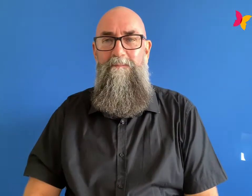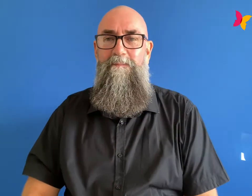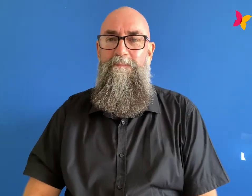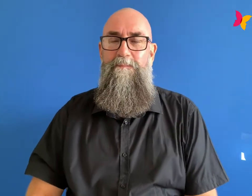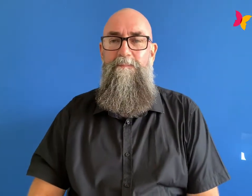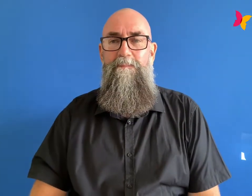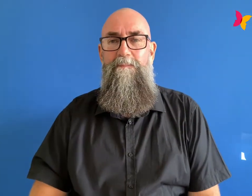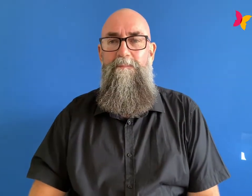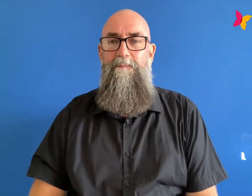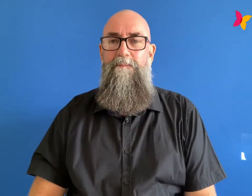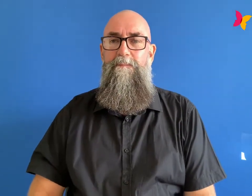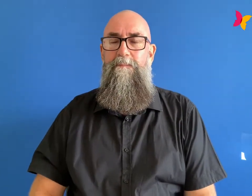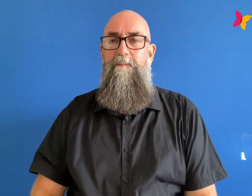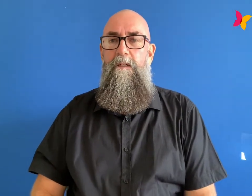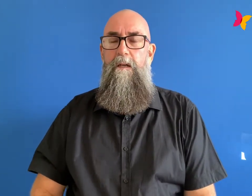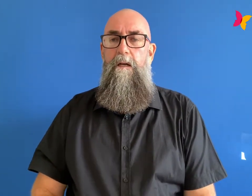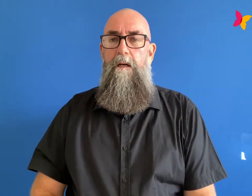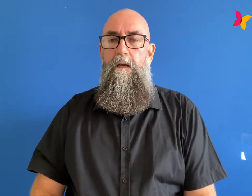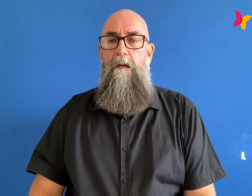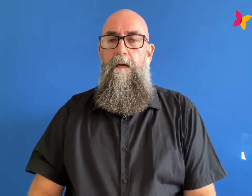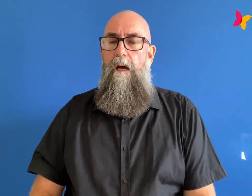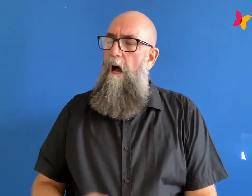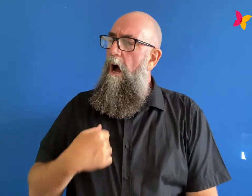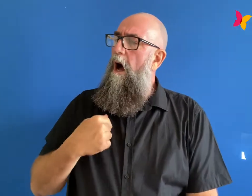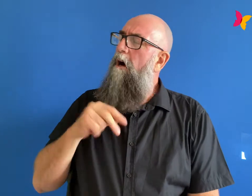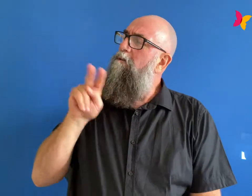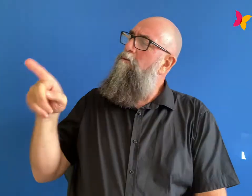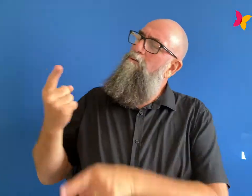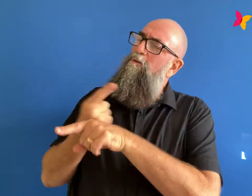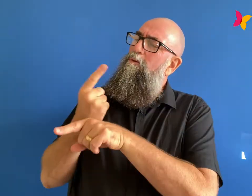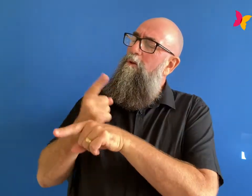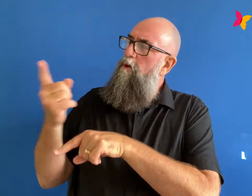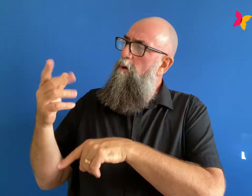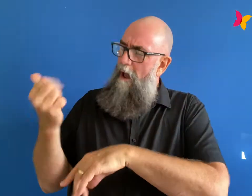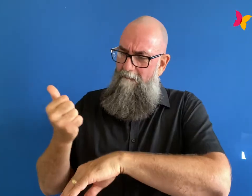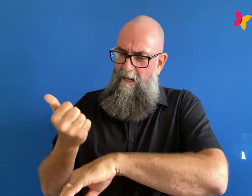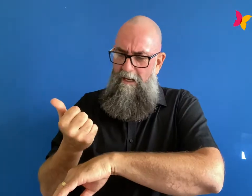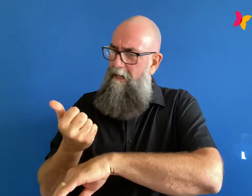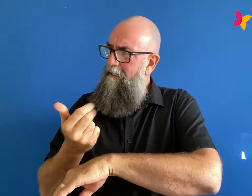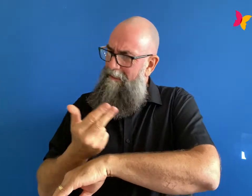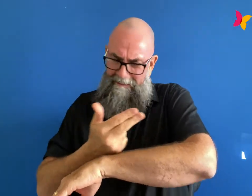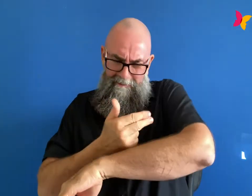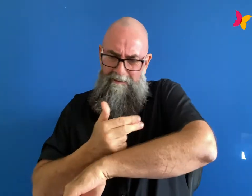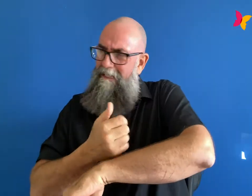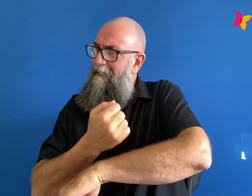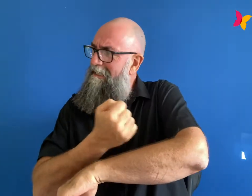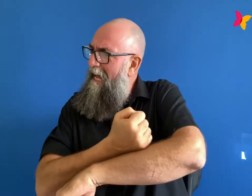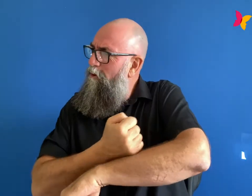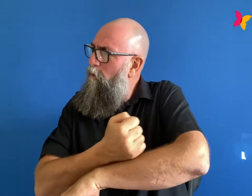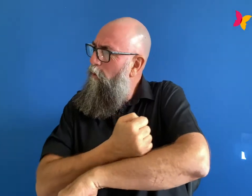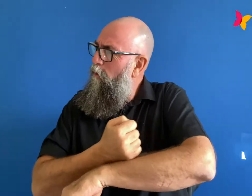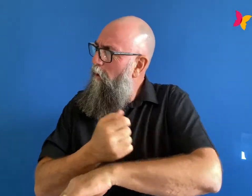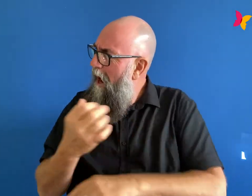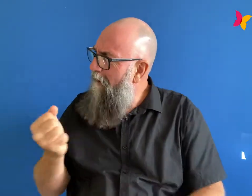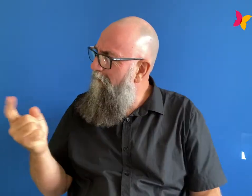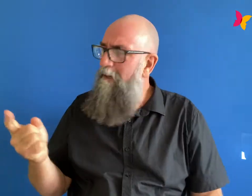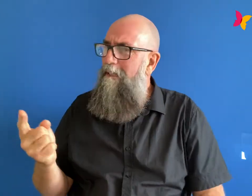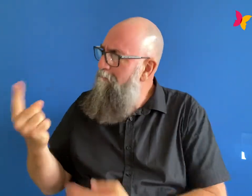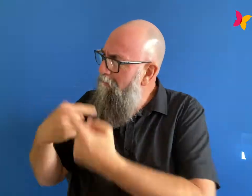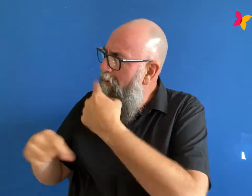as you've been talking i've noticed you have a tattoo on your arm can you tell me can you describe what it what it uh looks like yes